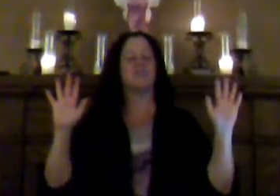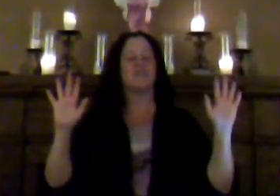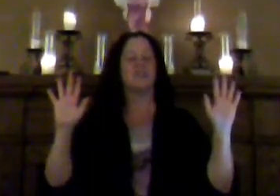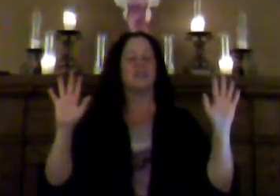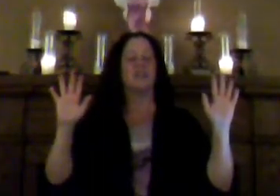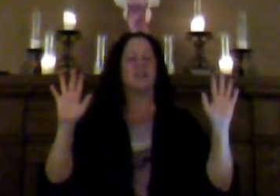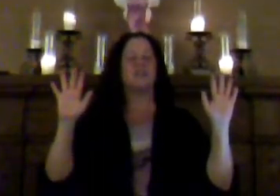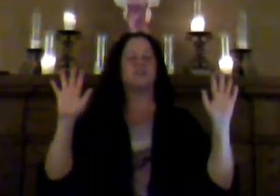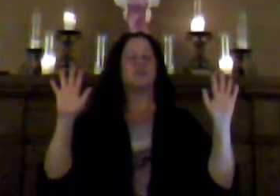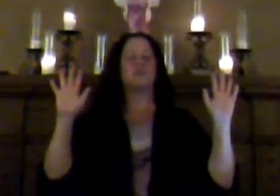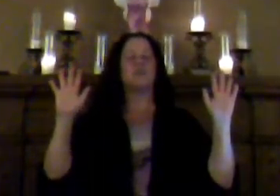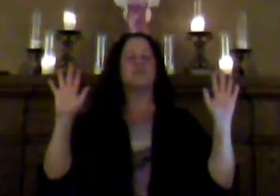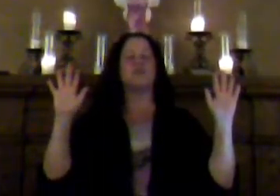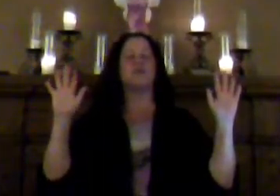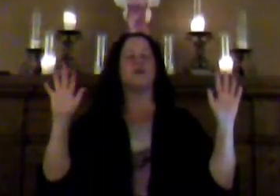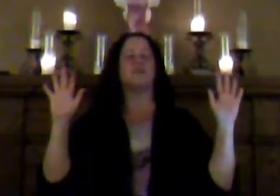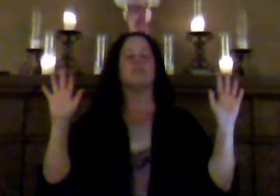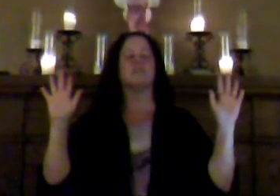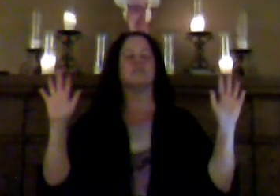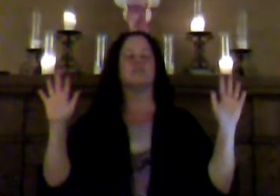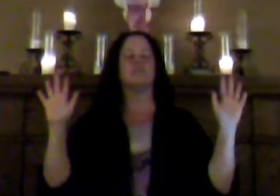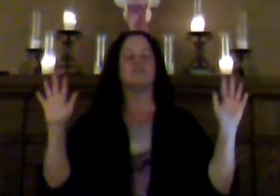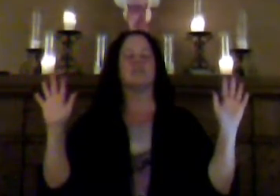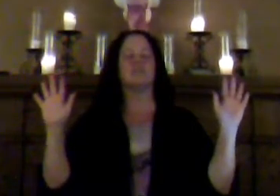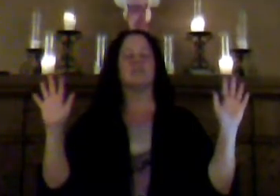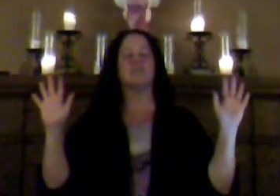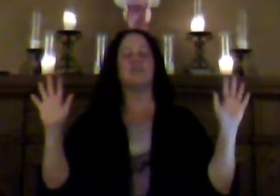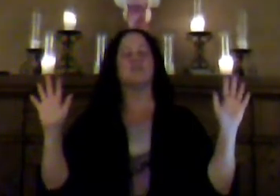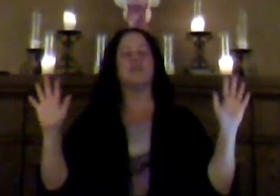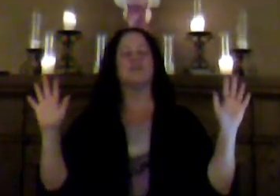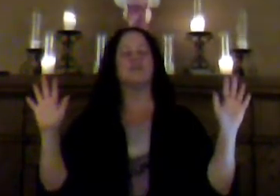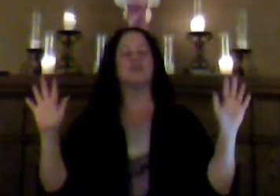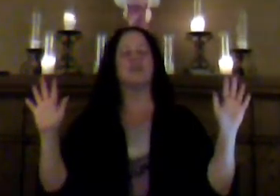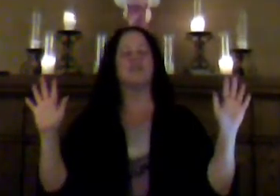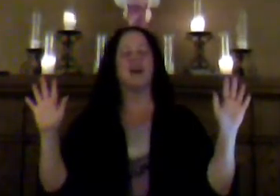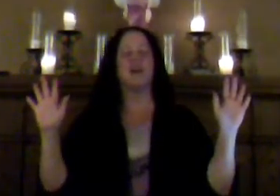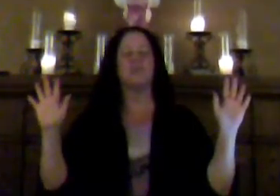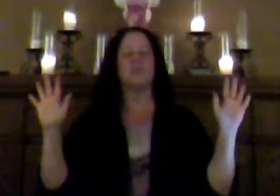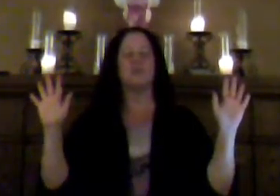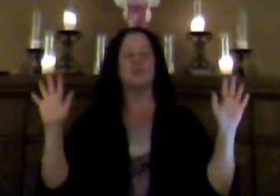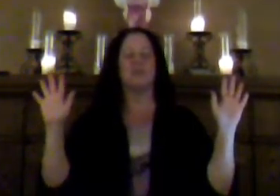It is with great joy that we have spent time with you here,